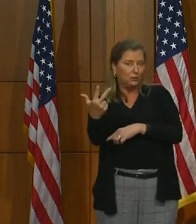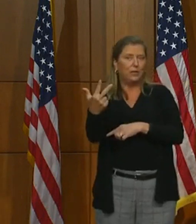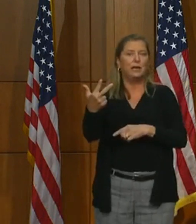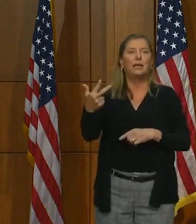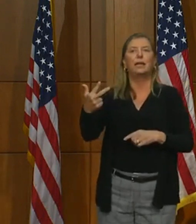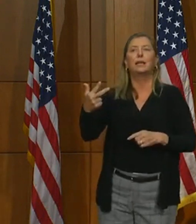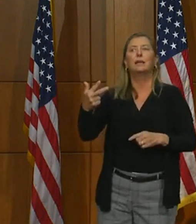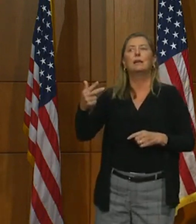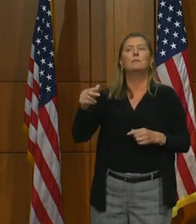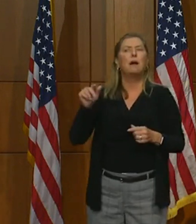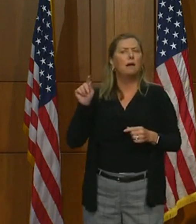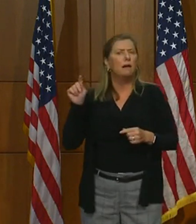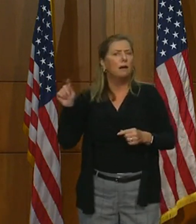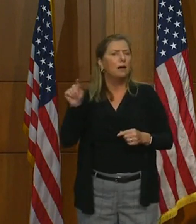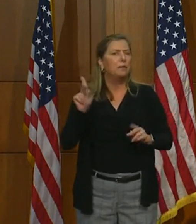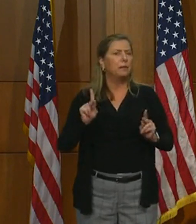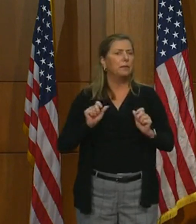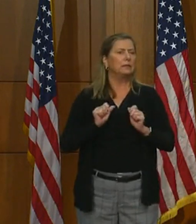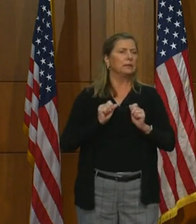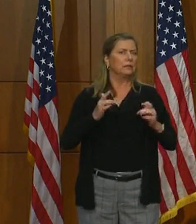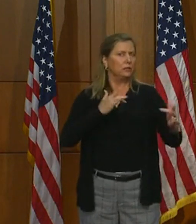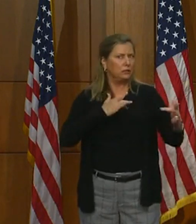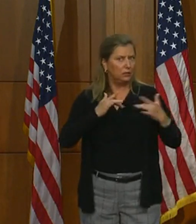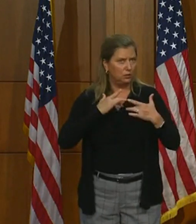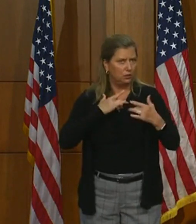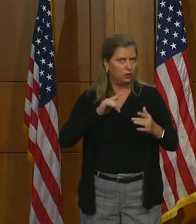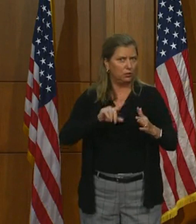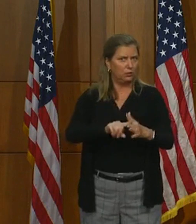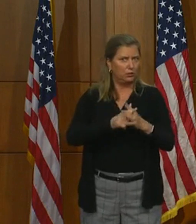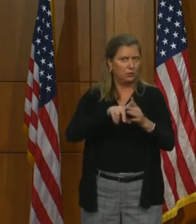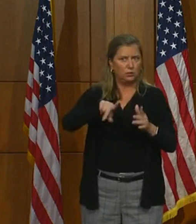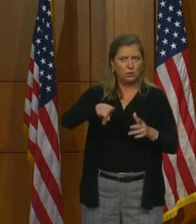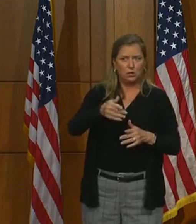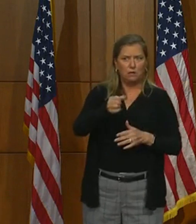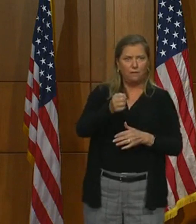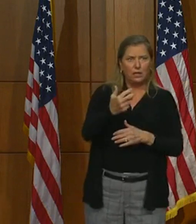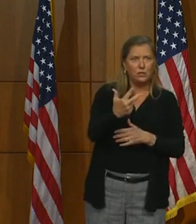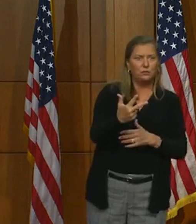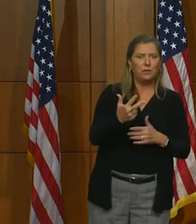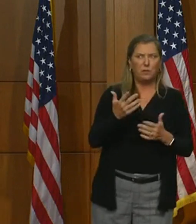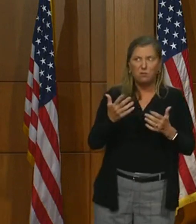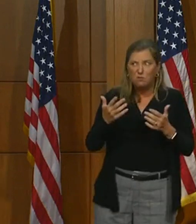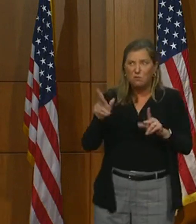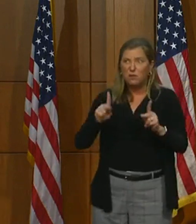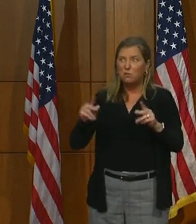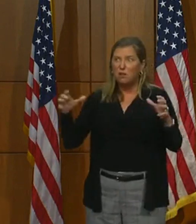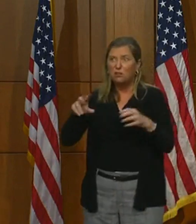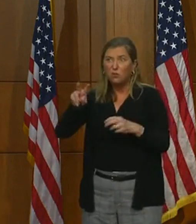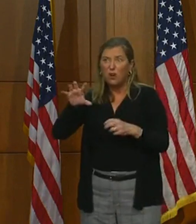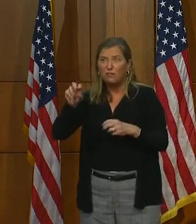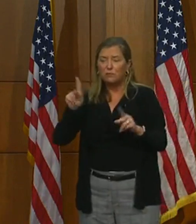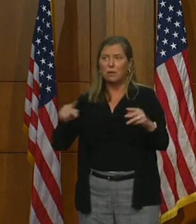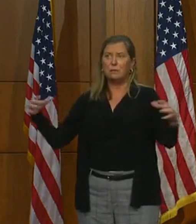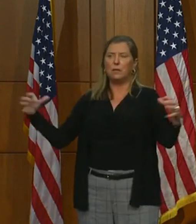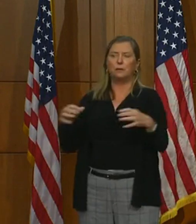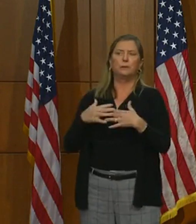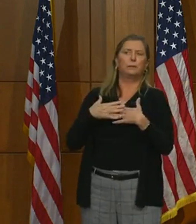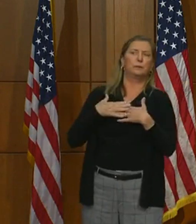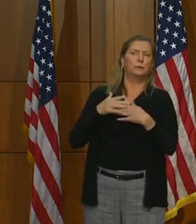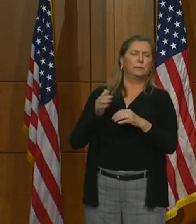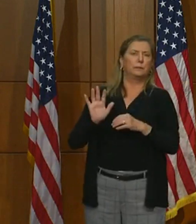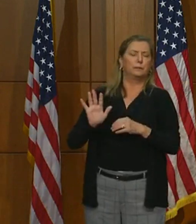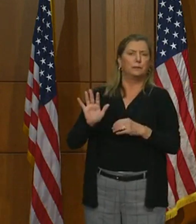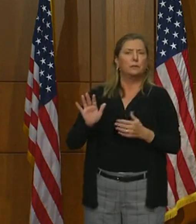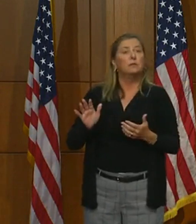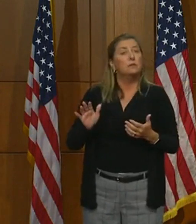worried about moving to Phase 3, especially because of permit gatherings of up to 250 people. Given the spikes